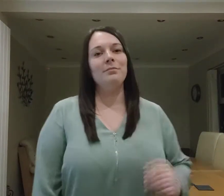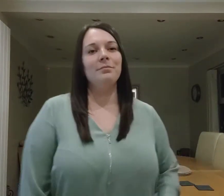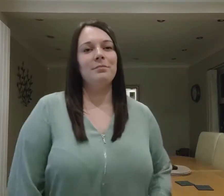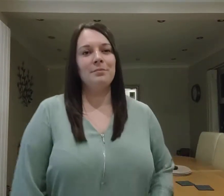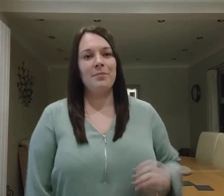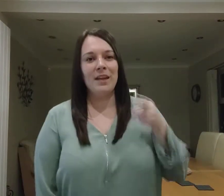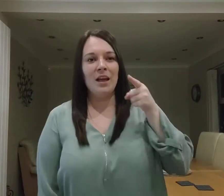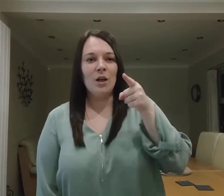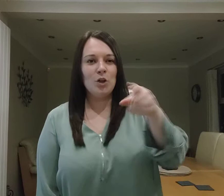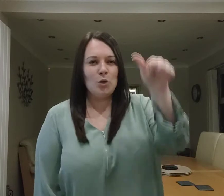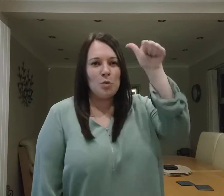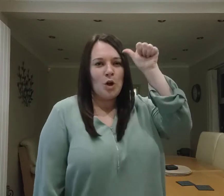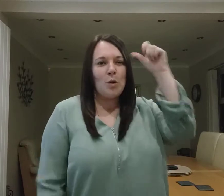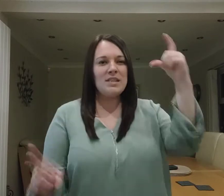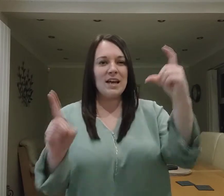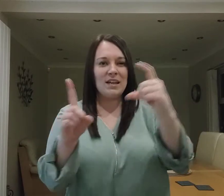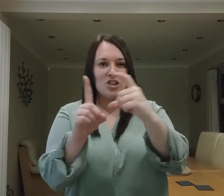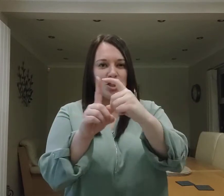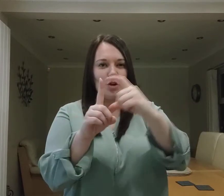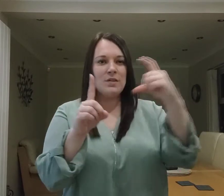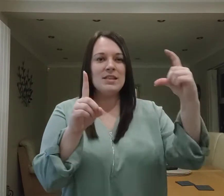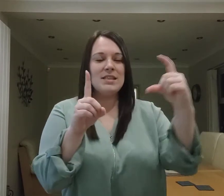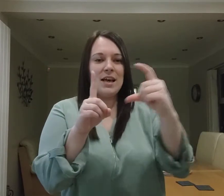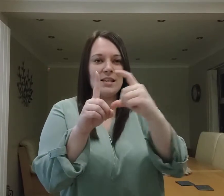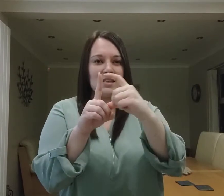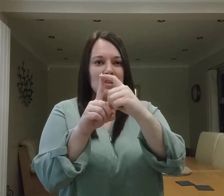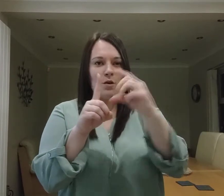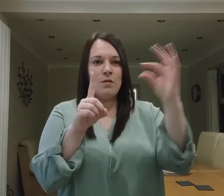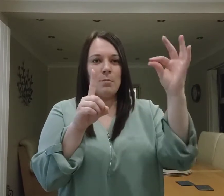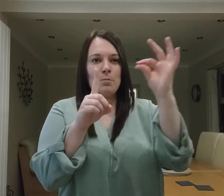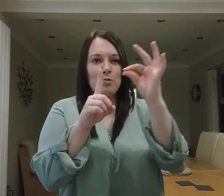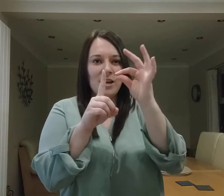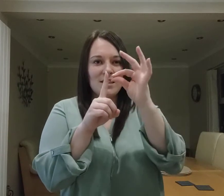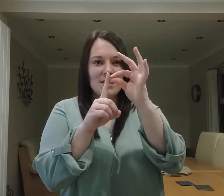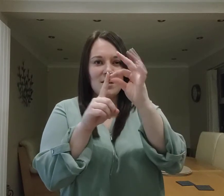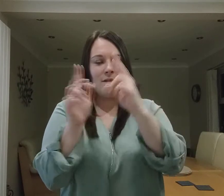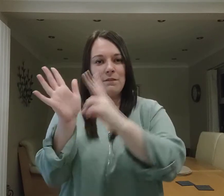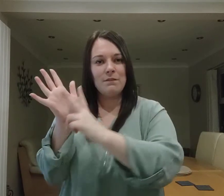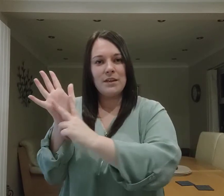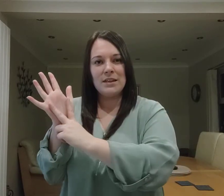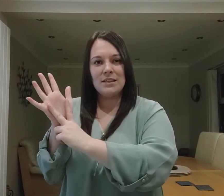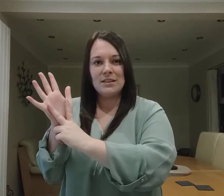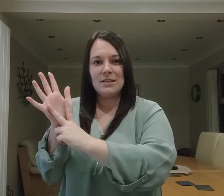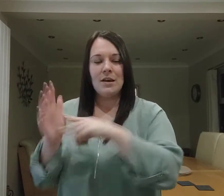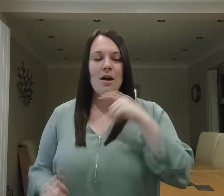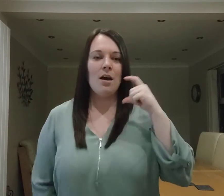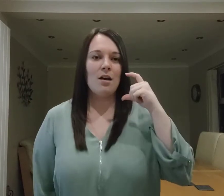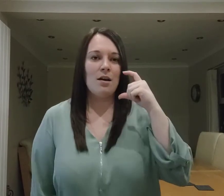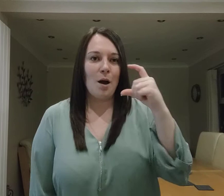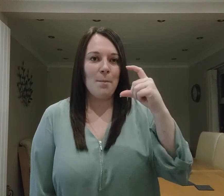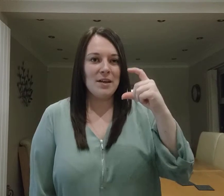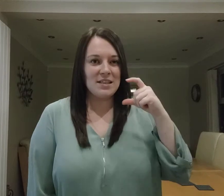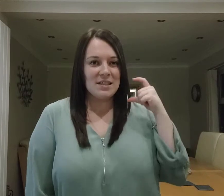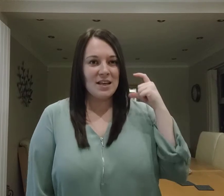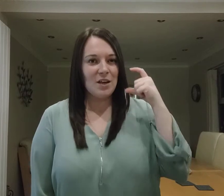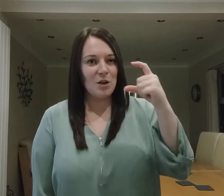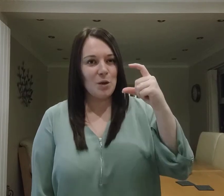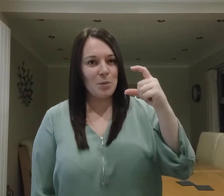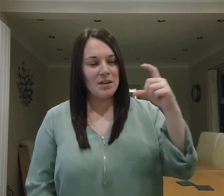You know Dasher and Dancer and Prancer and Vixen, Comet and Cupid